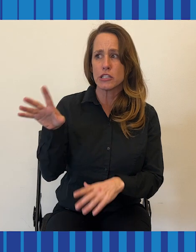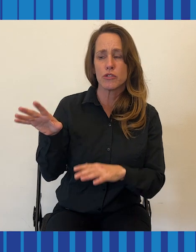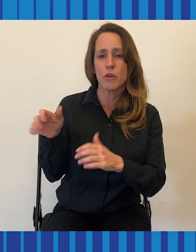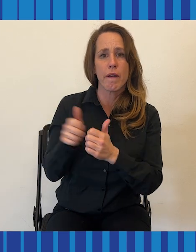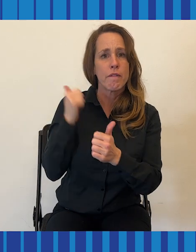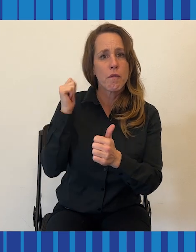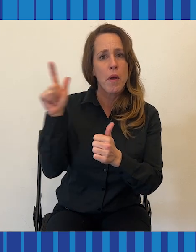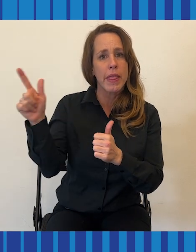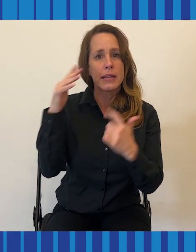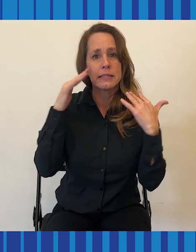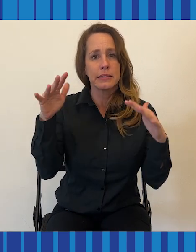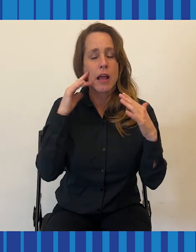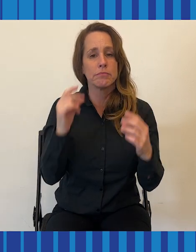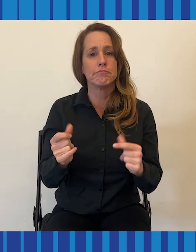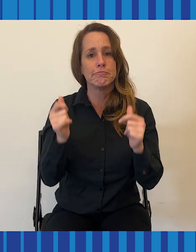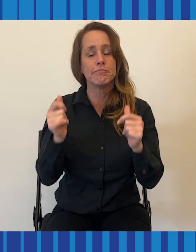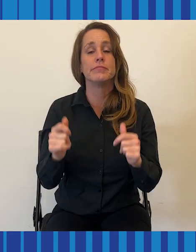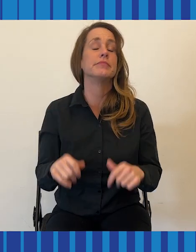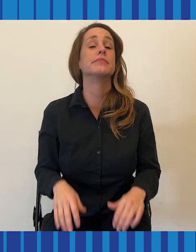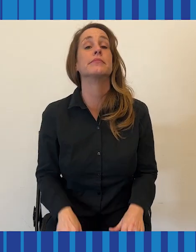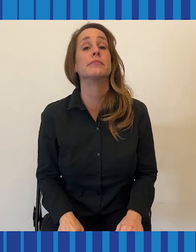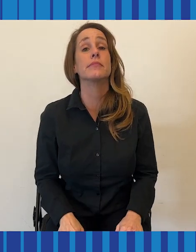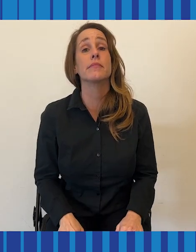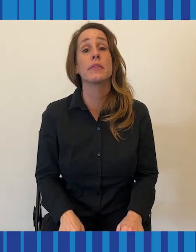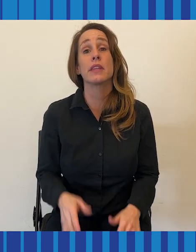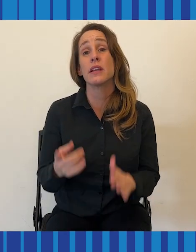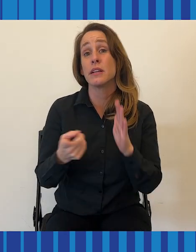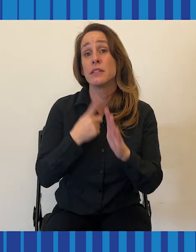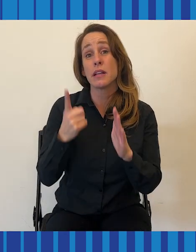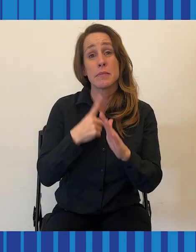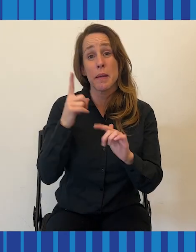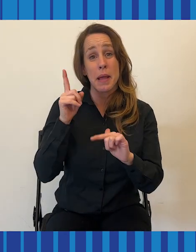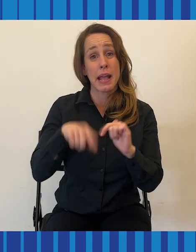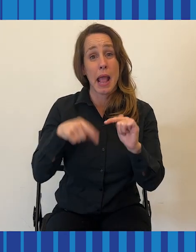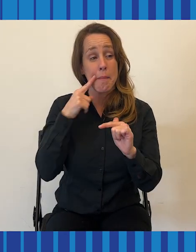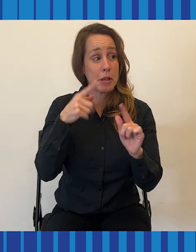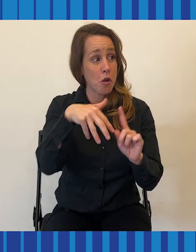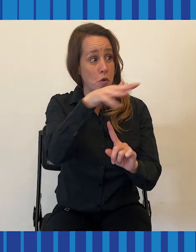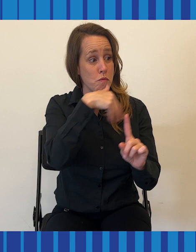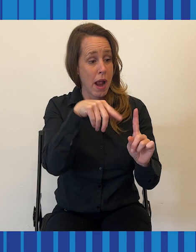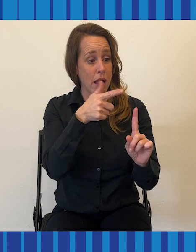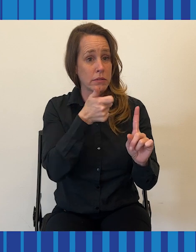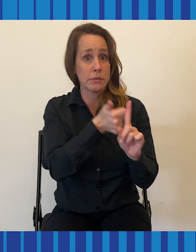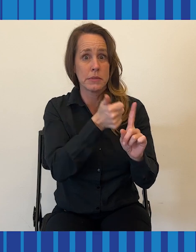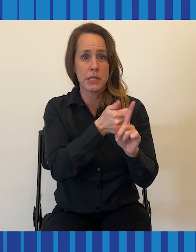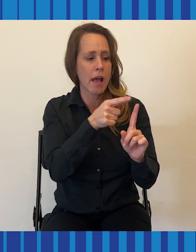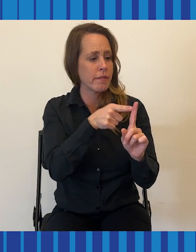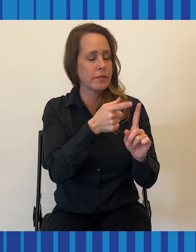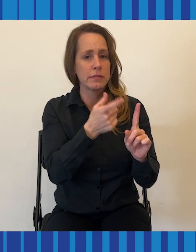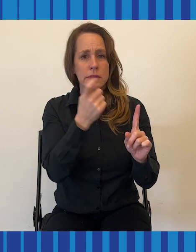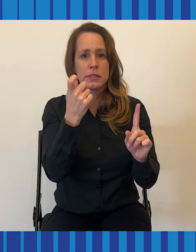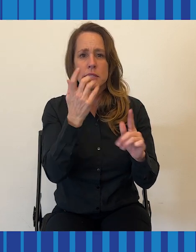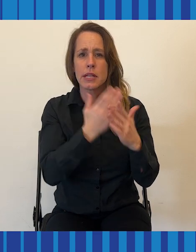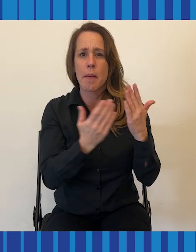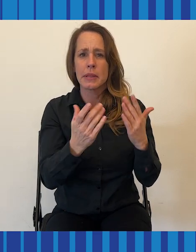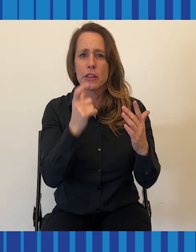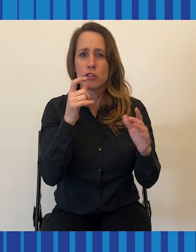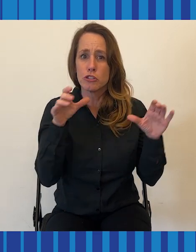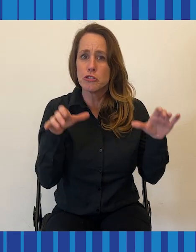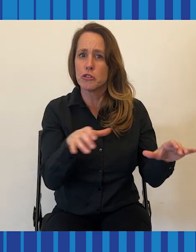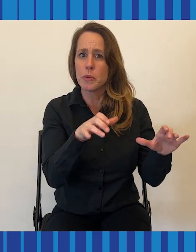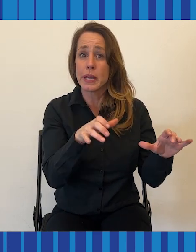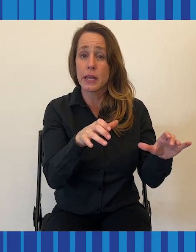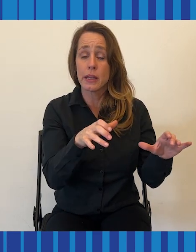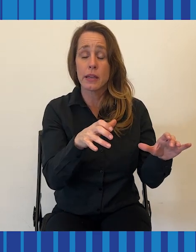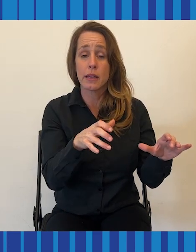that sound immediately. There's times when I just can't be around another person because of something they're doing and it's not that I